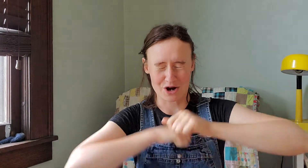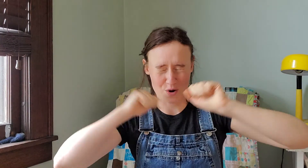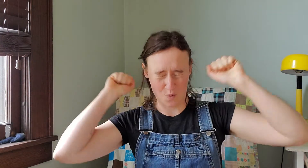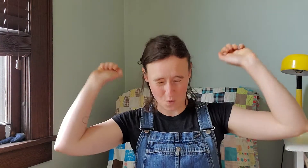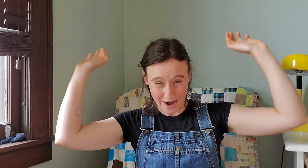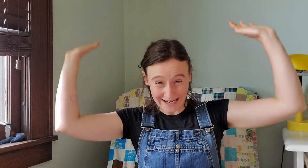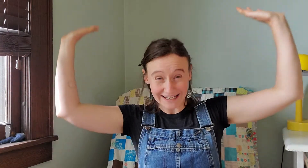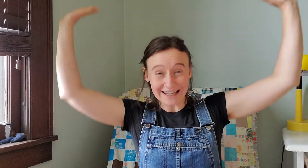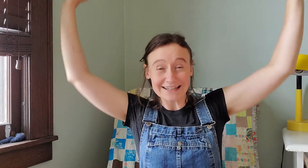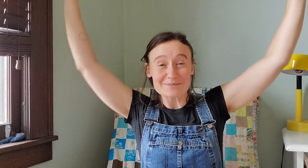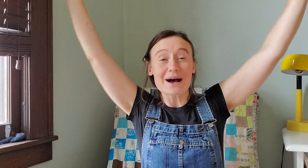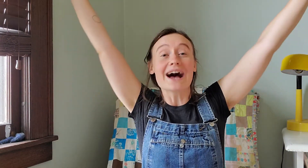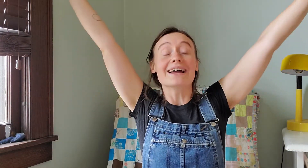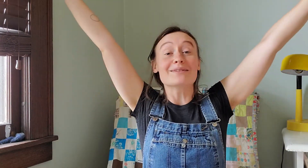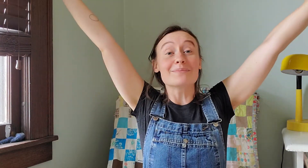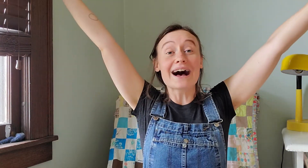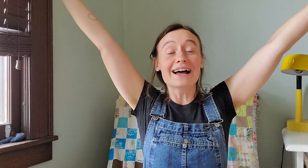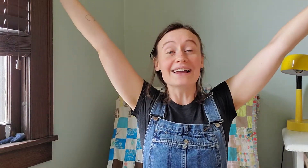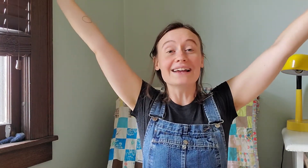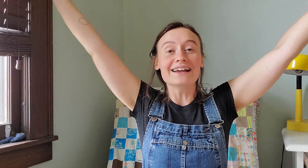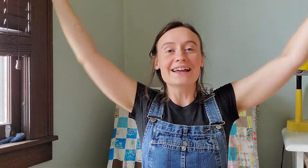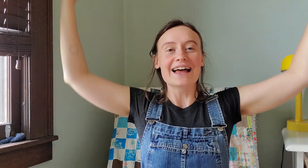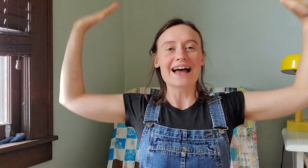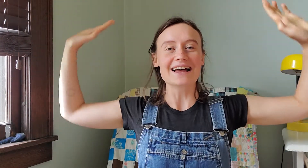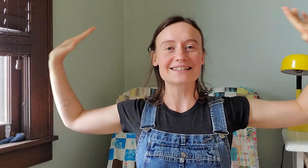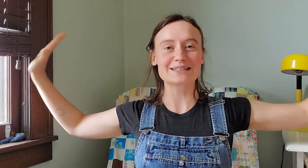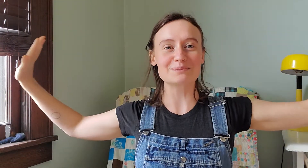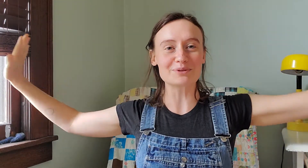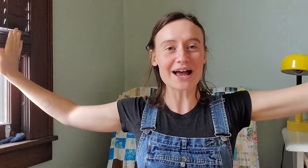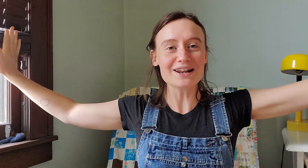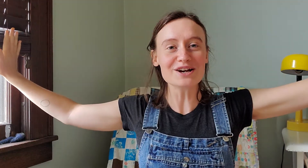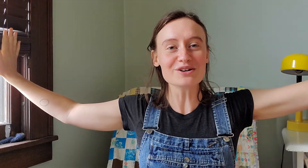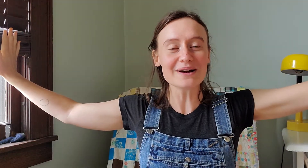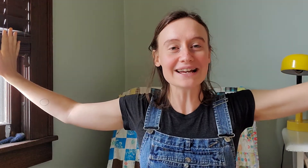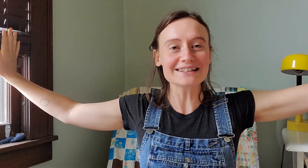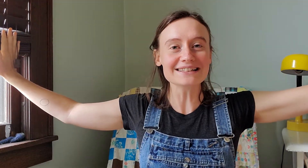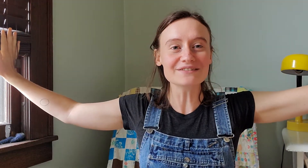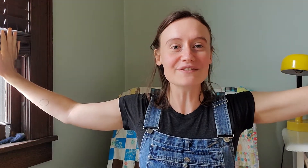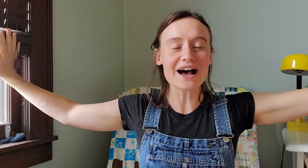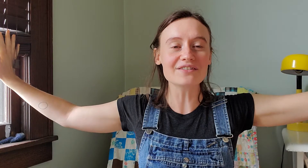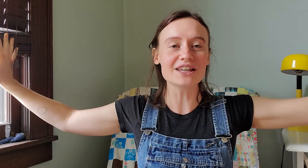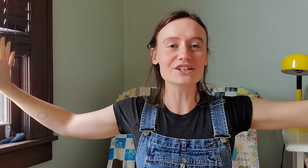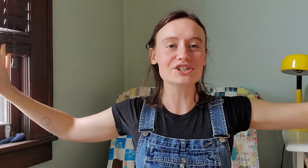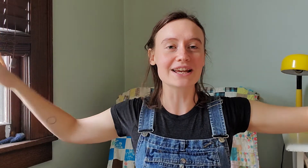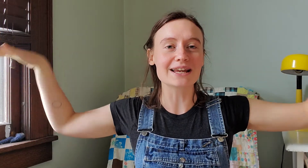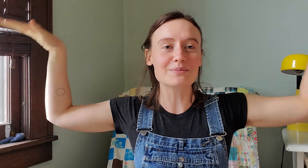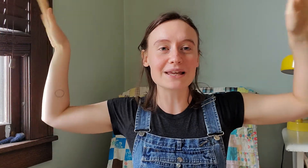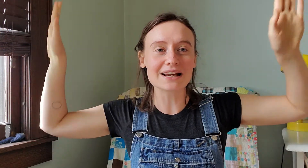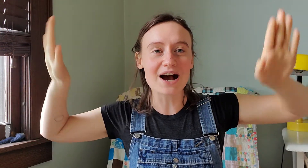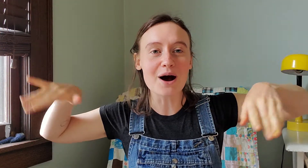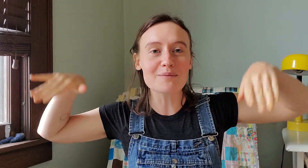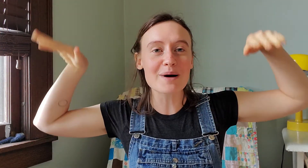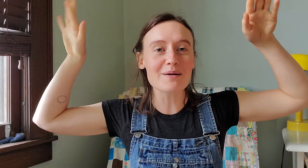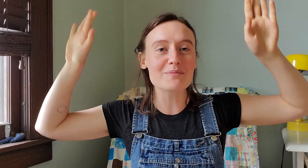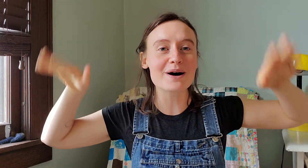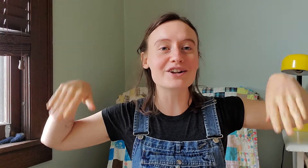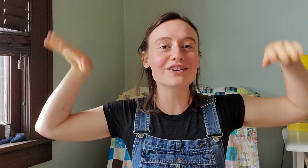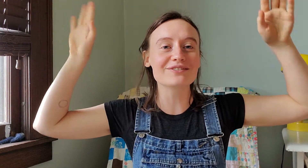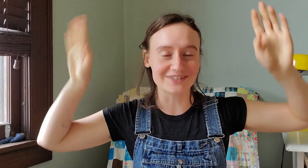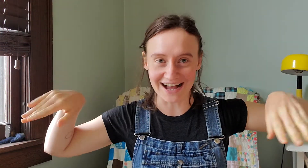awakened by and by, spread her wings and found that she'd become a butterfly.